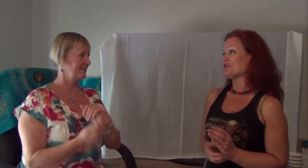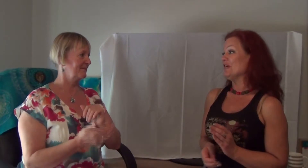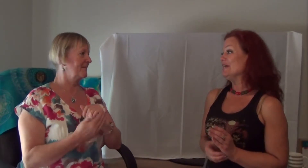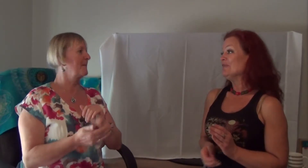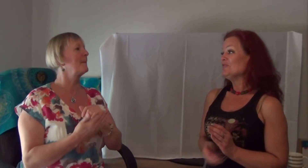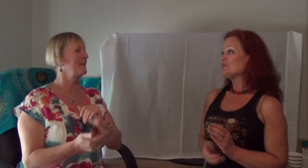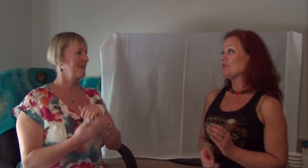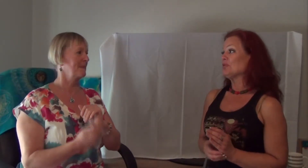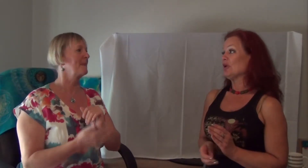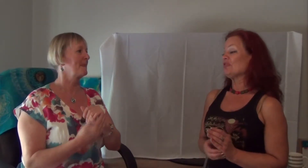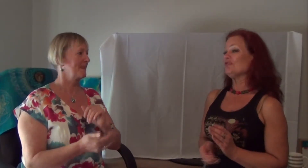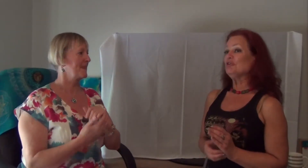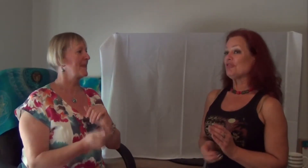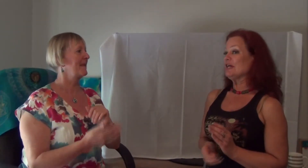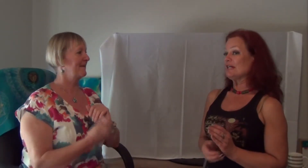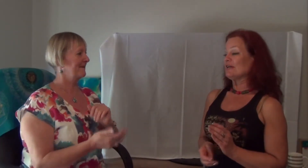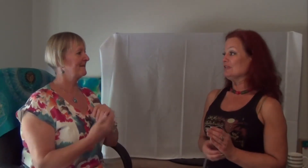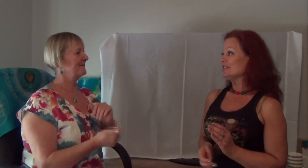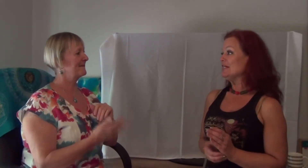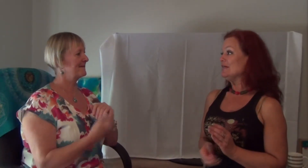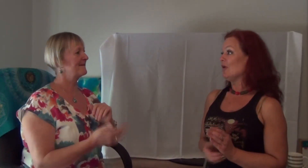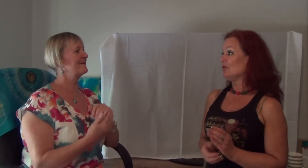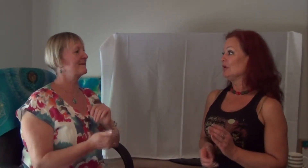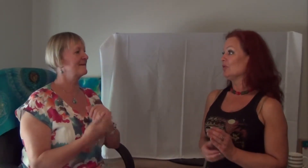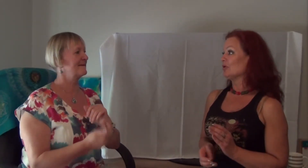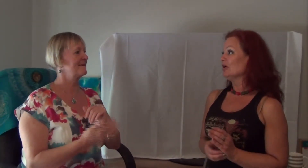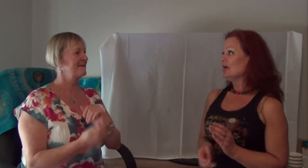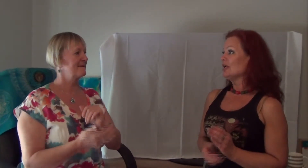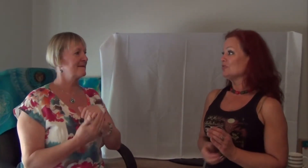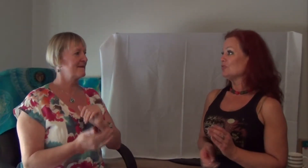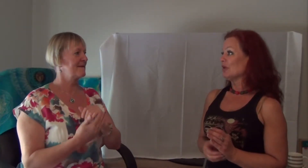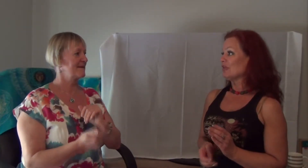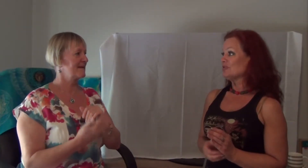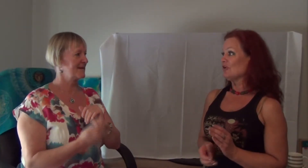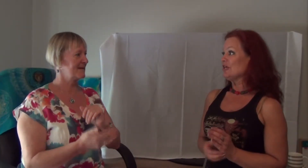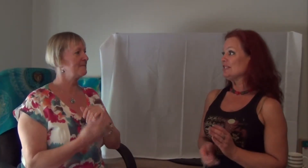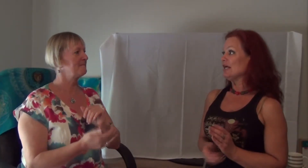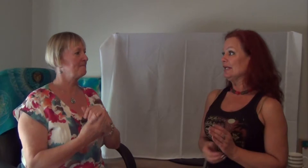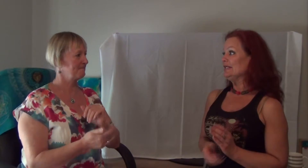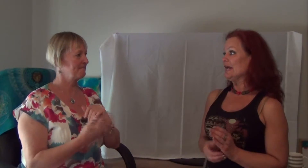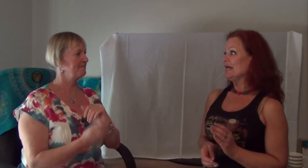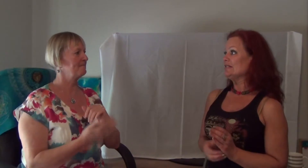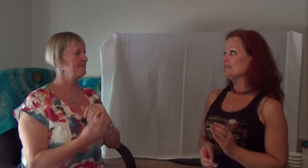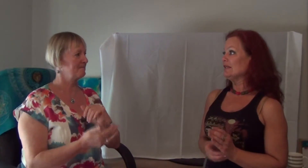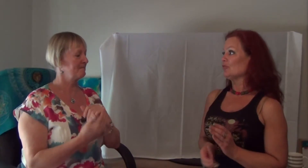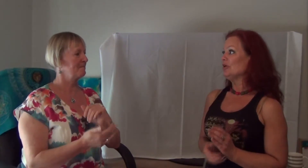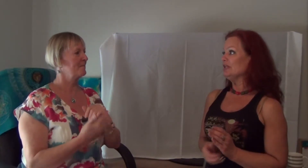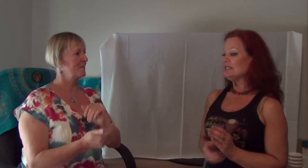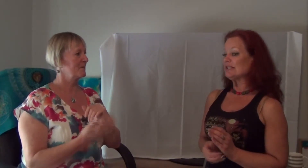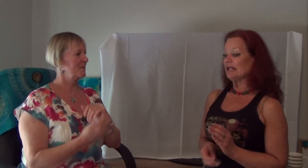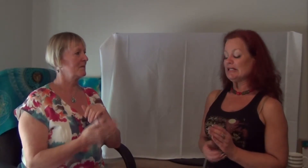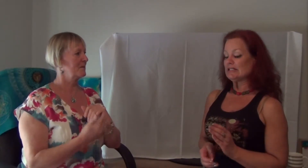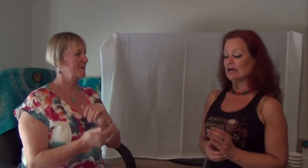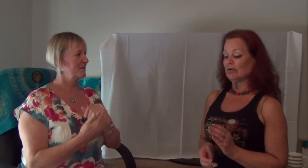tree. It's probably one of the few things I could see while we were. It was one of those very sunny days, you know, really sunny. So,